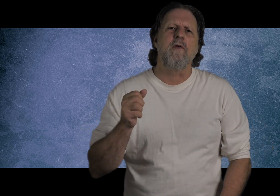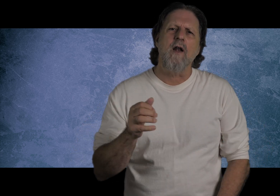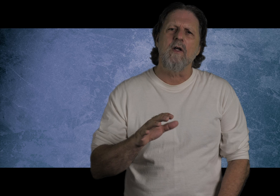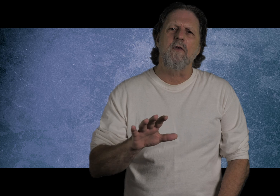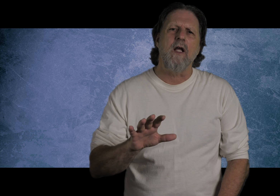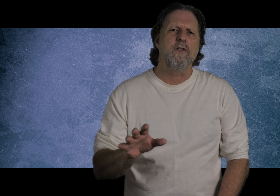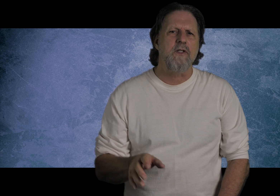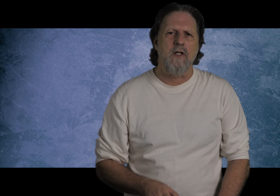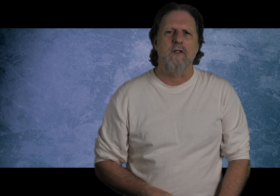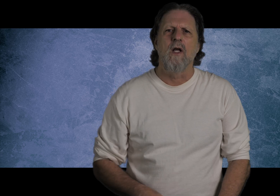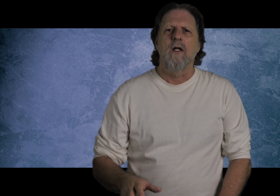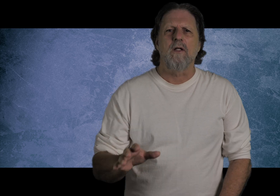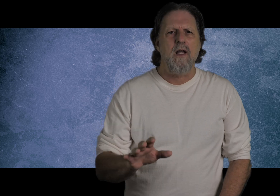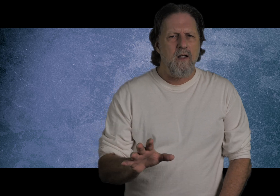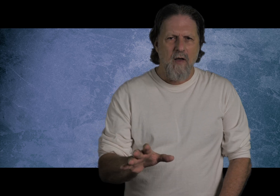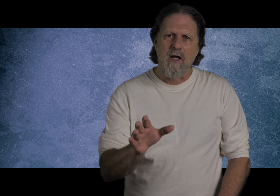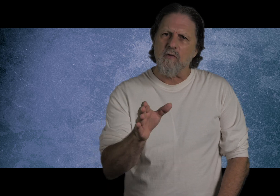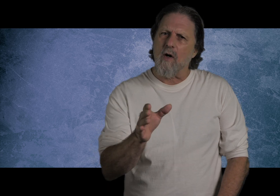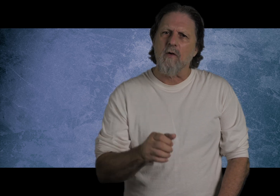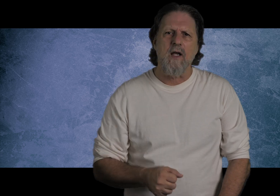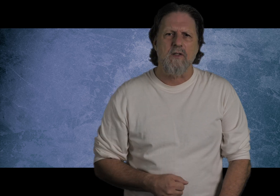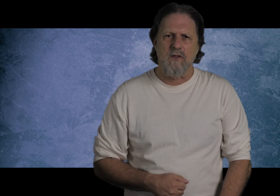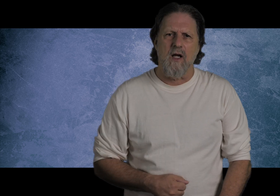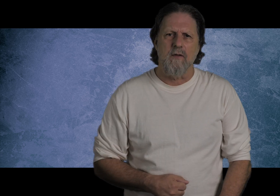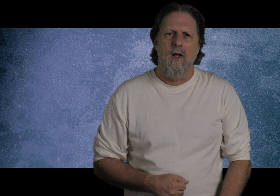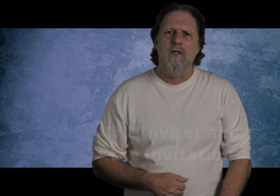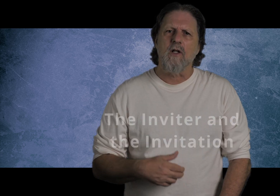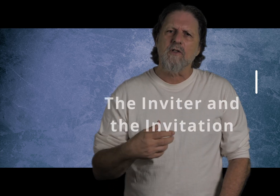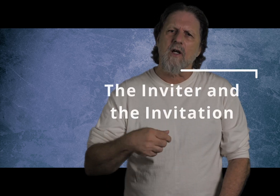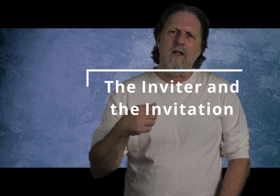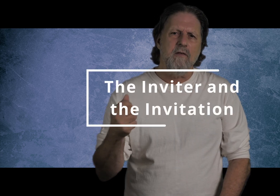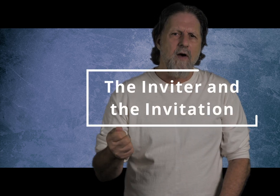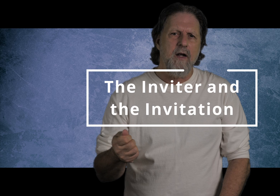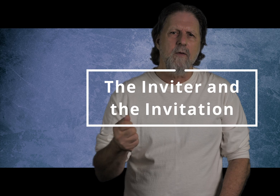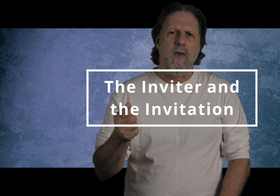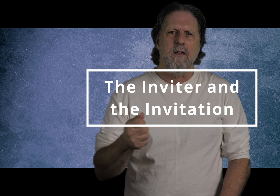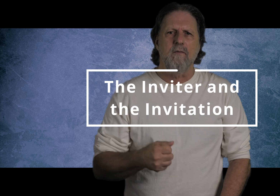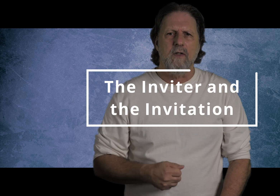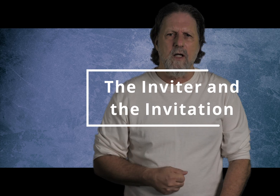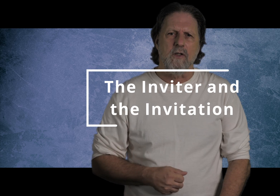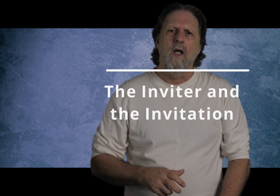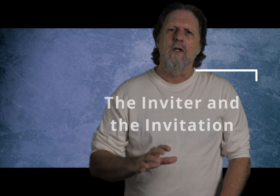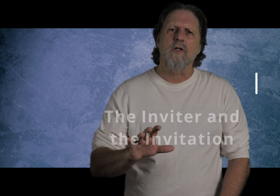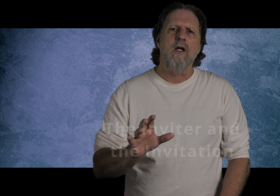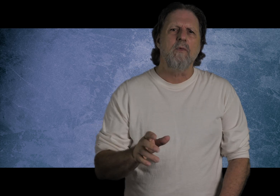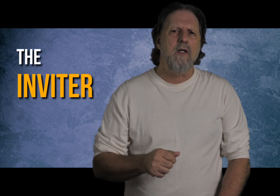final invitation to sinners to take advantage of what Christ has done. So, let's look at the inviter and the invitation, starting with the